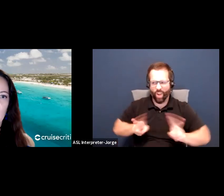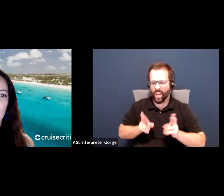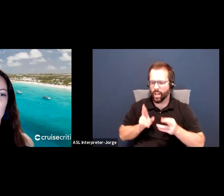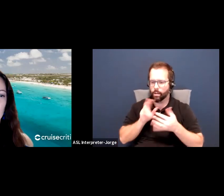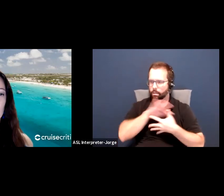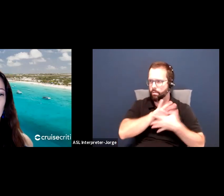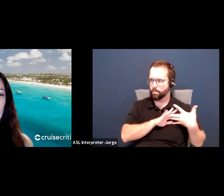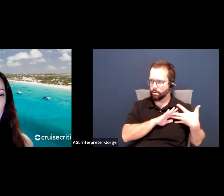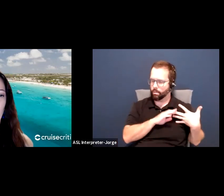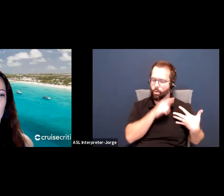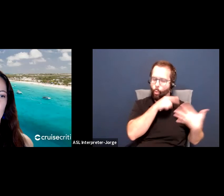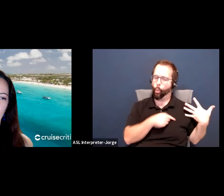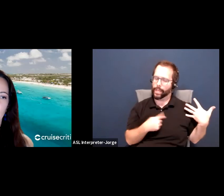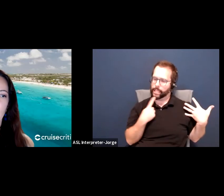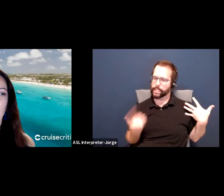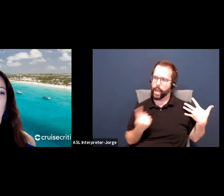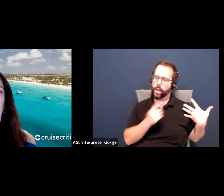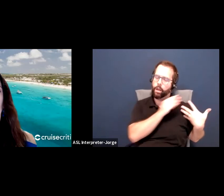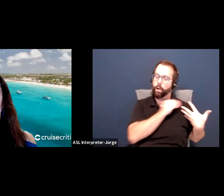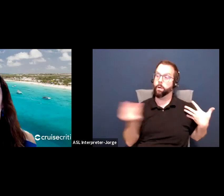step in the strategic planning process.